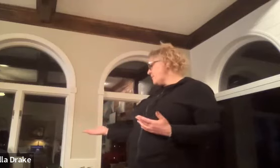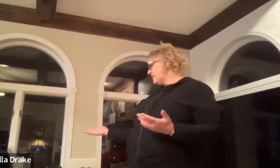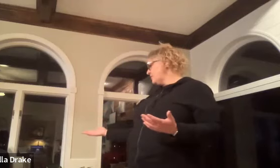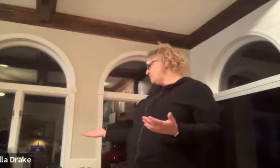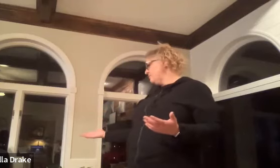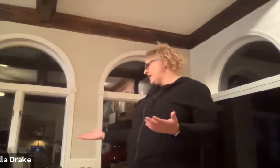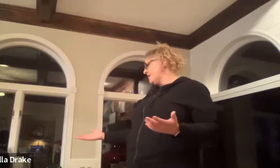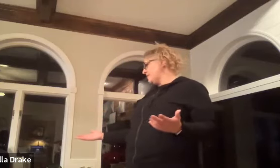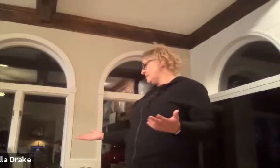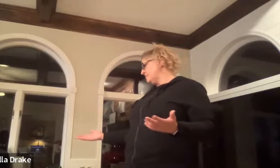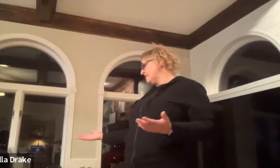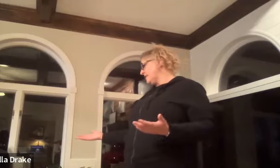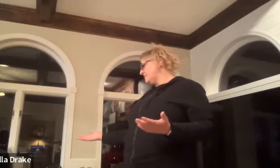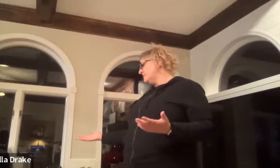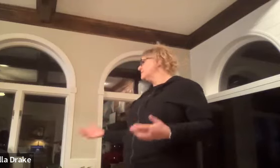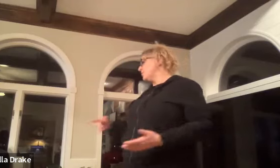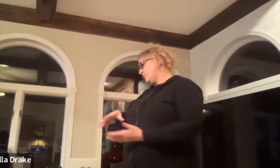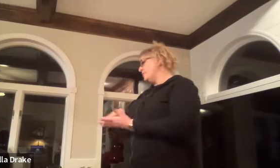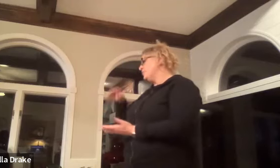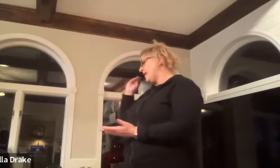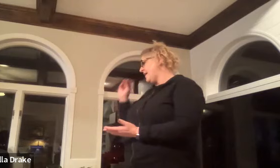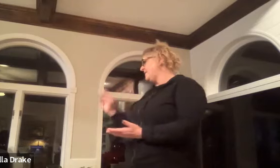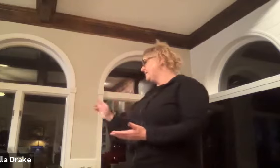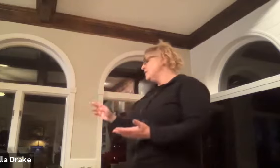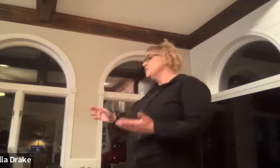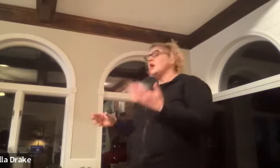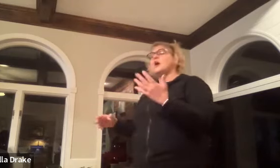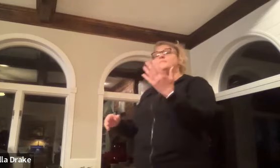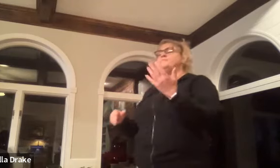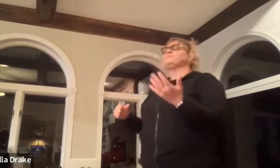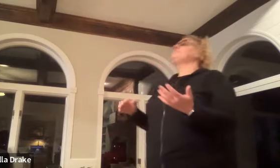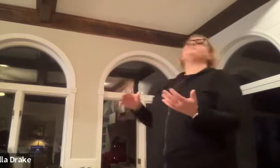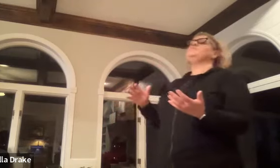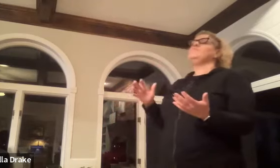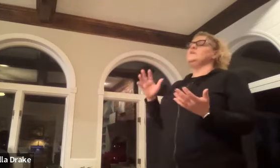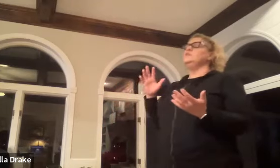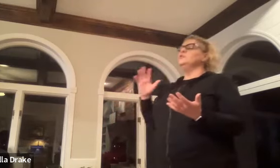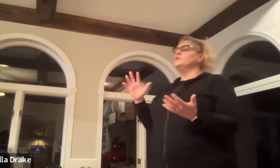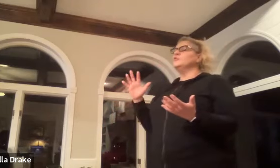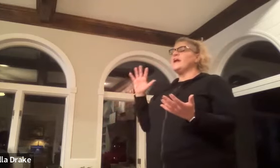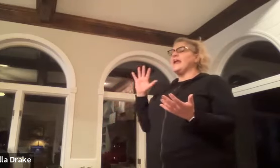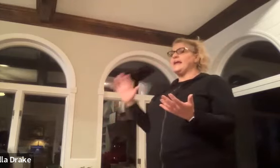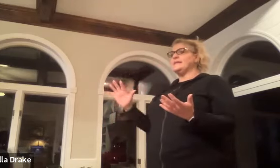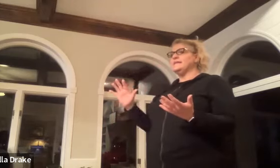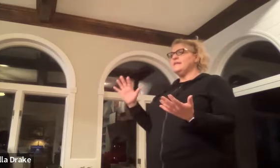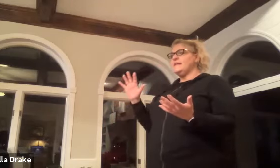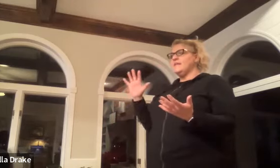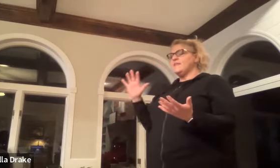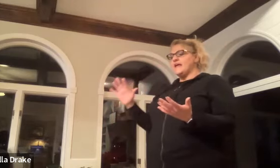dominant are you right hand or left right so you would do right hand um your hand that